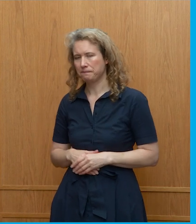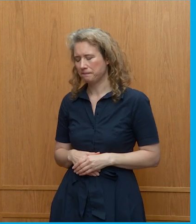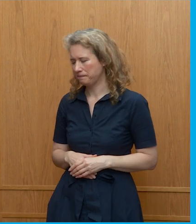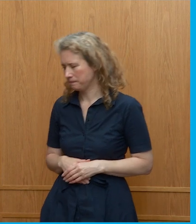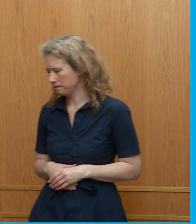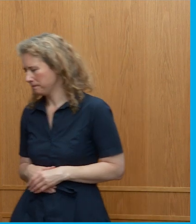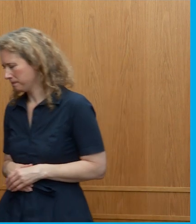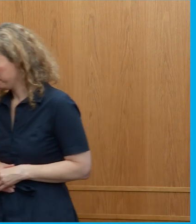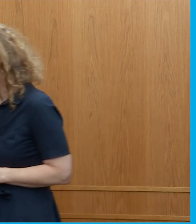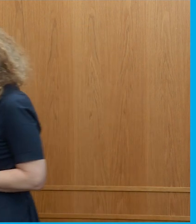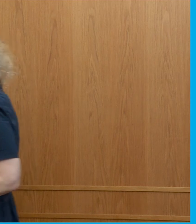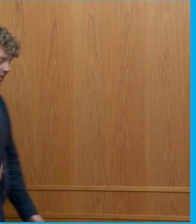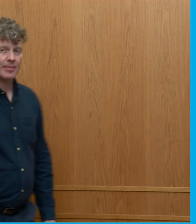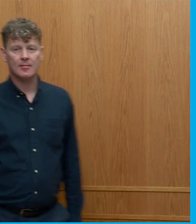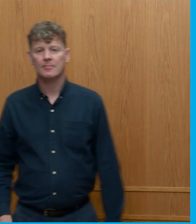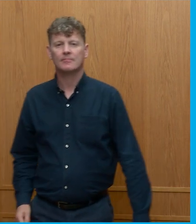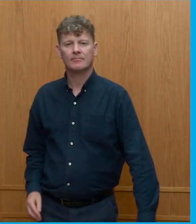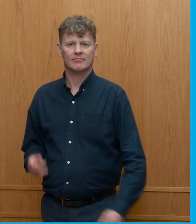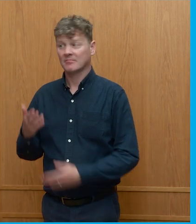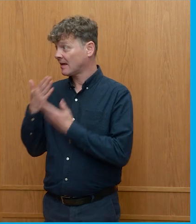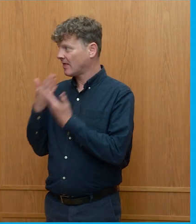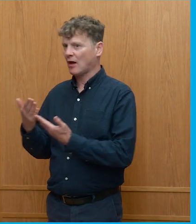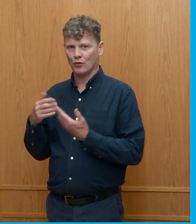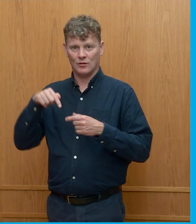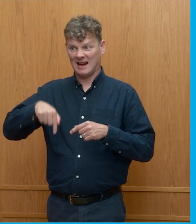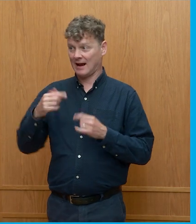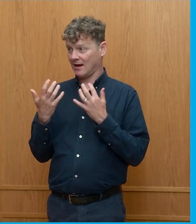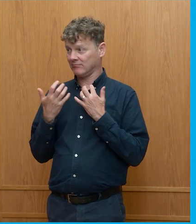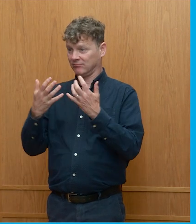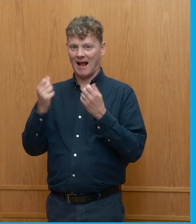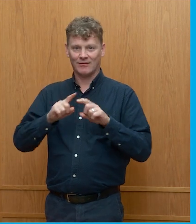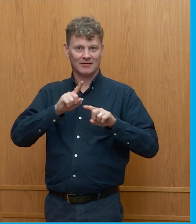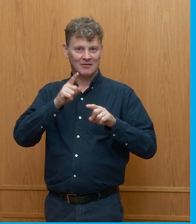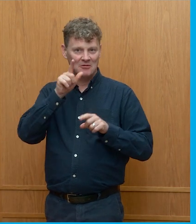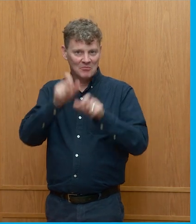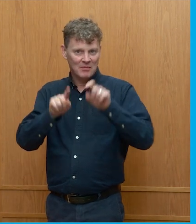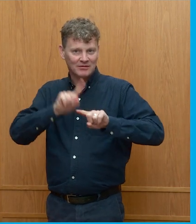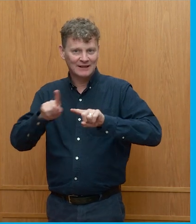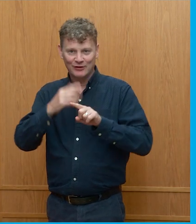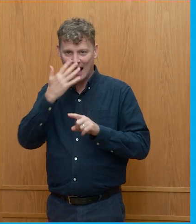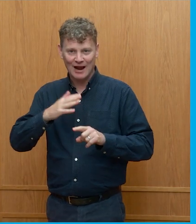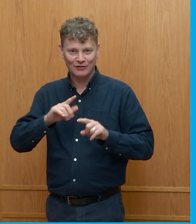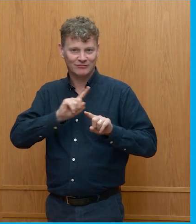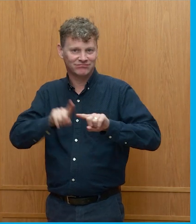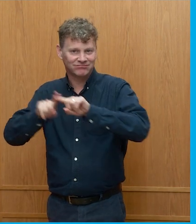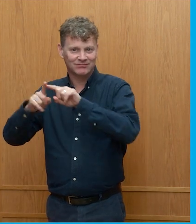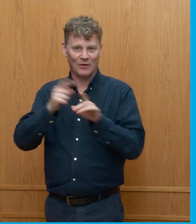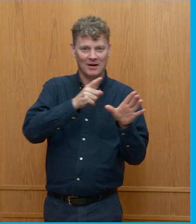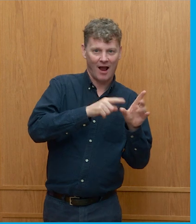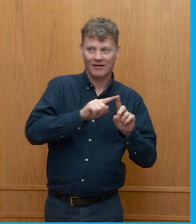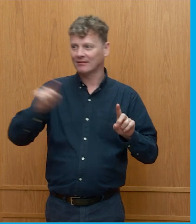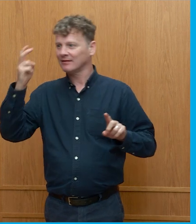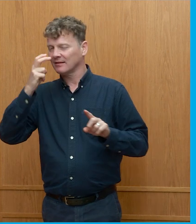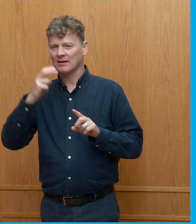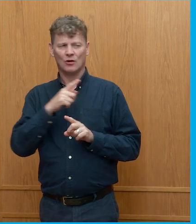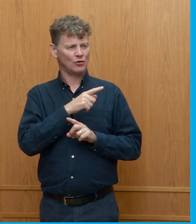Thank you. We've got a range of generations with us today, so I look forward to hearing different thoughts and perspectives. I I think, Professor DeRouz,